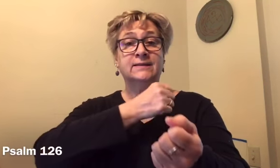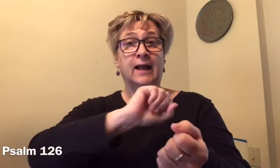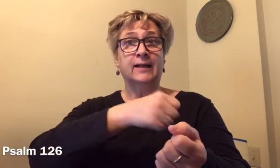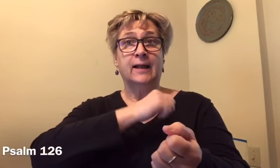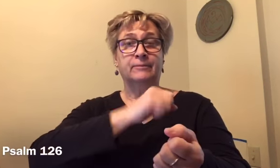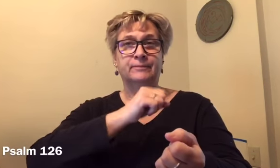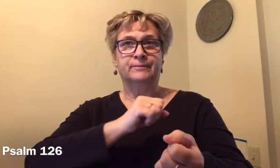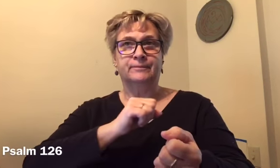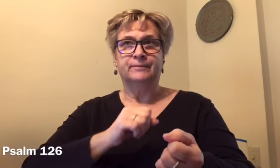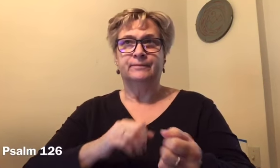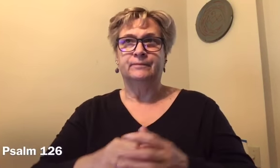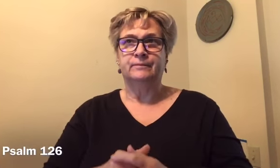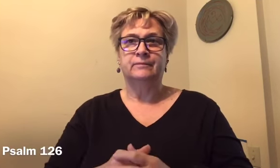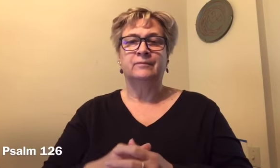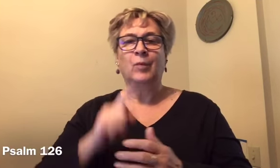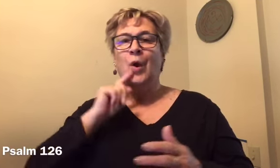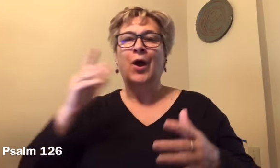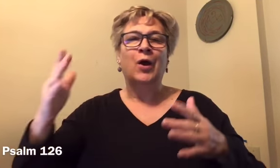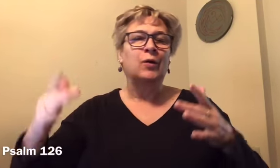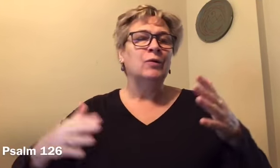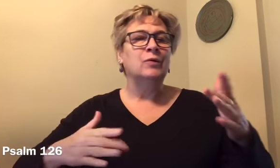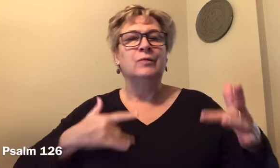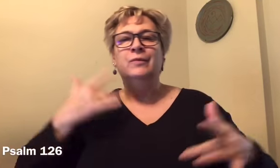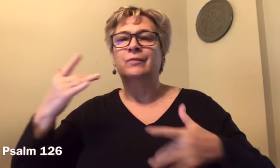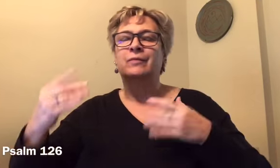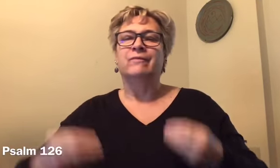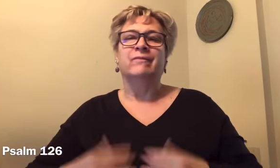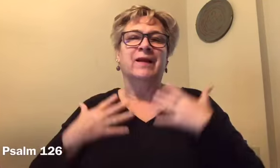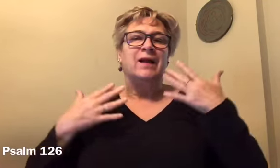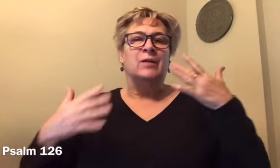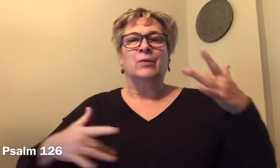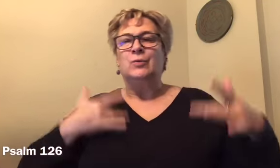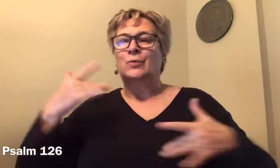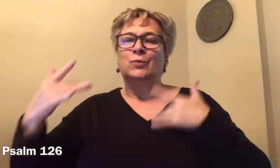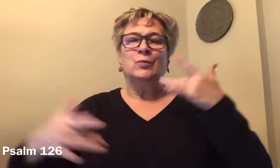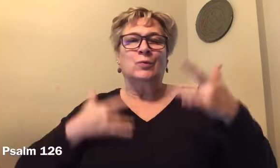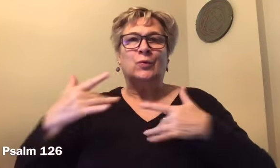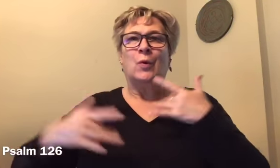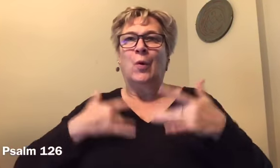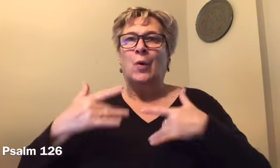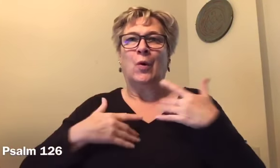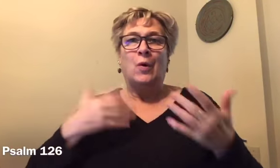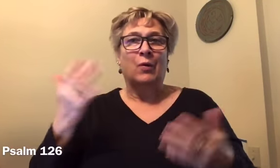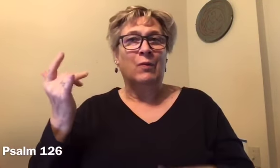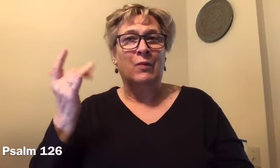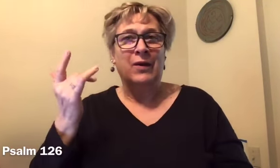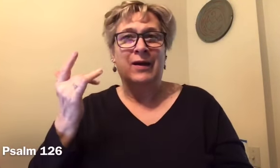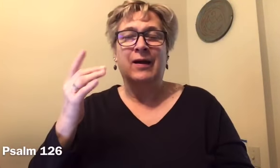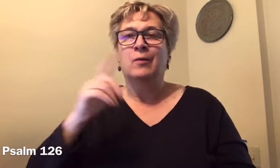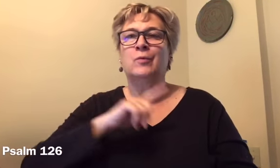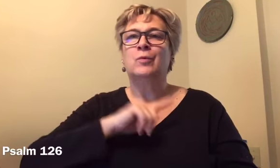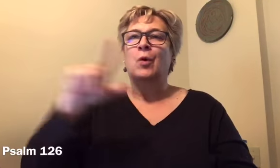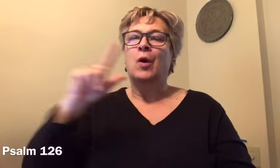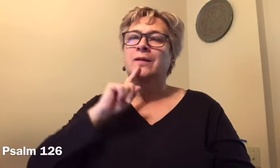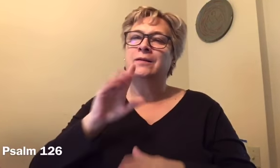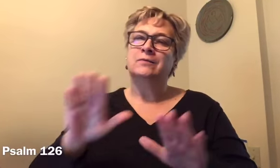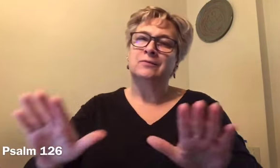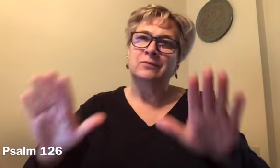Our responsorial psalm. The Lord has done great things for us. We are filled with